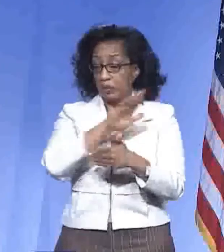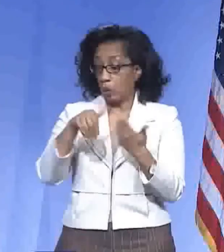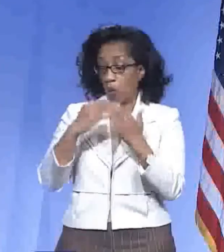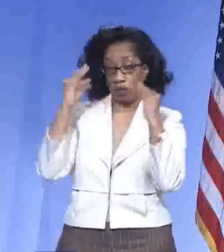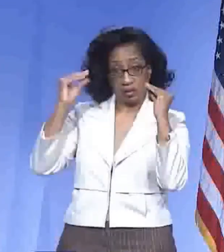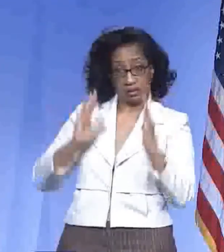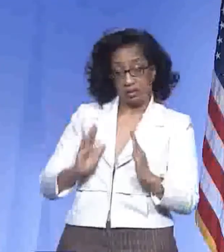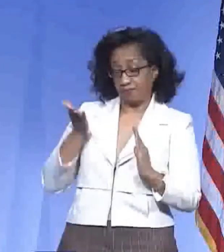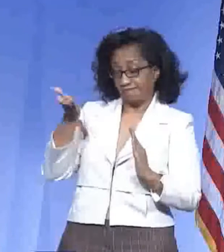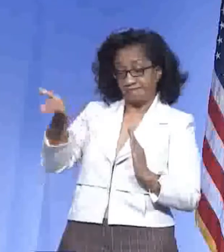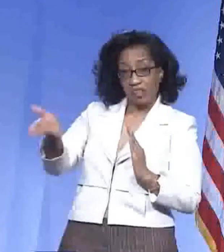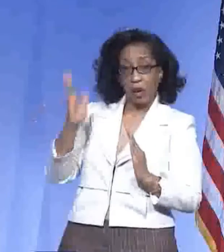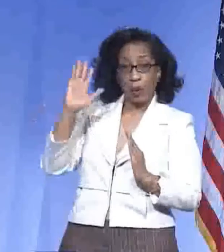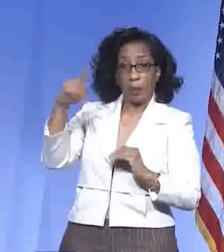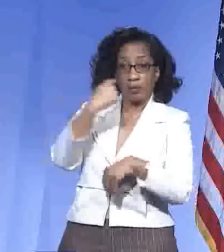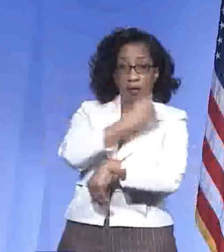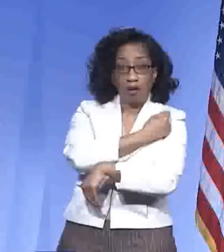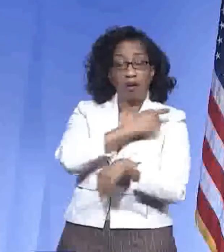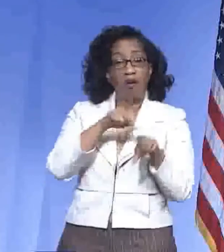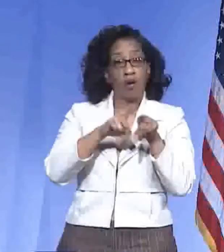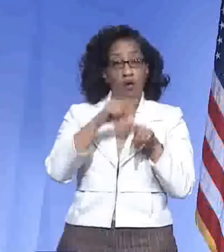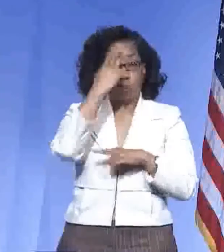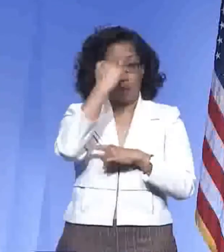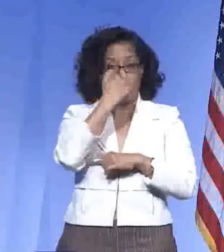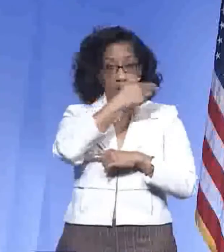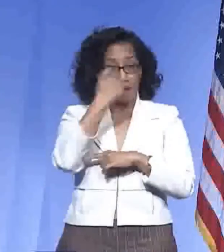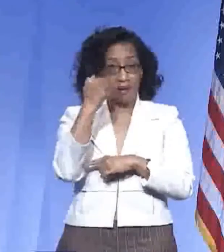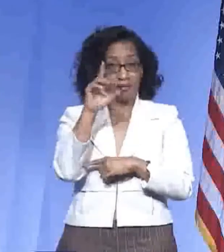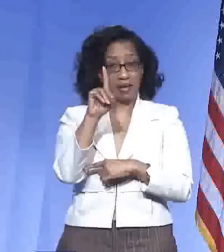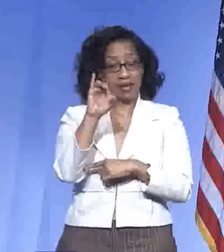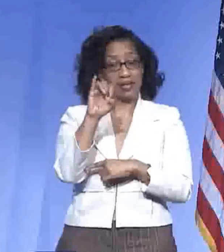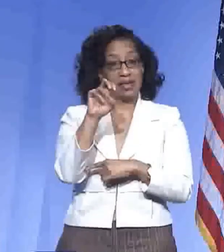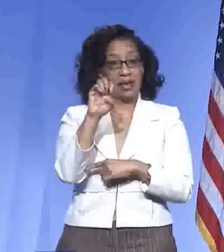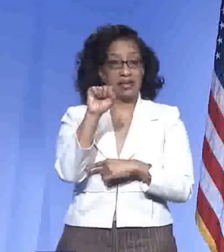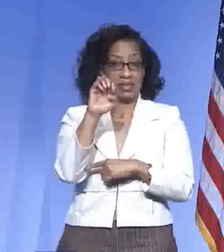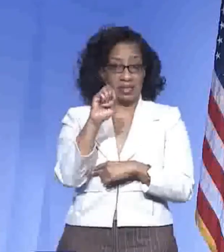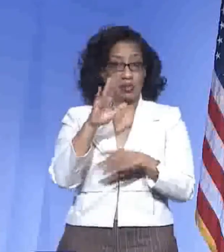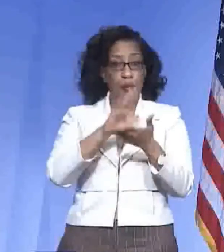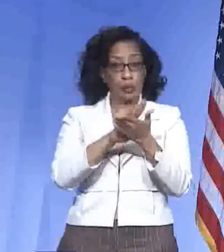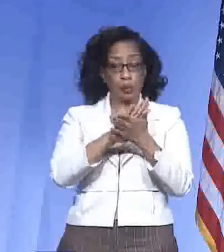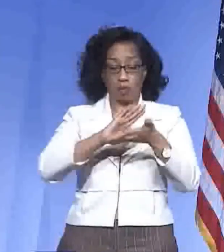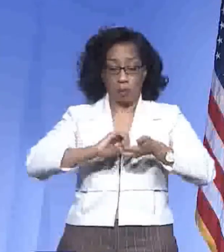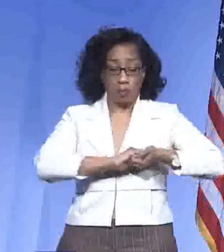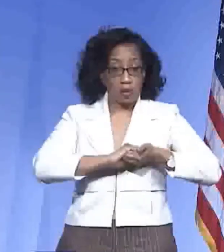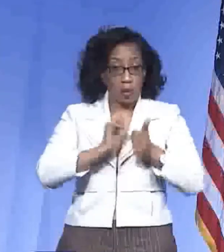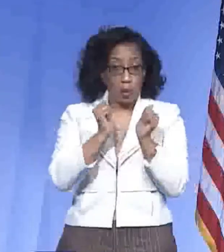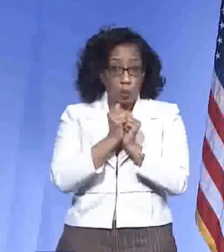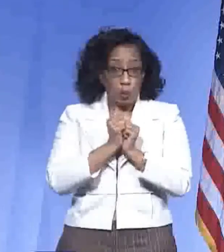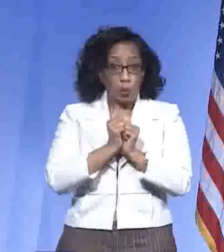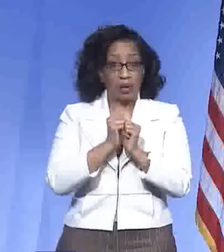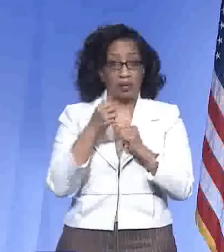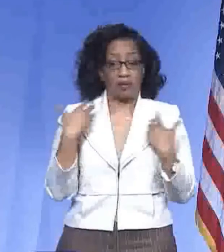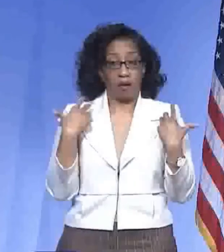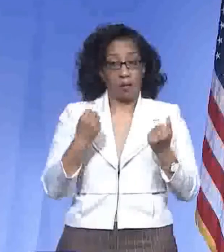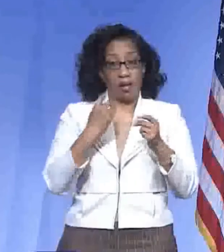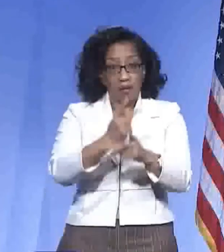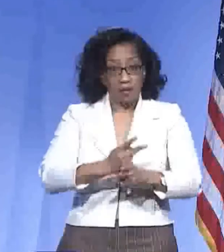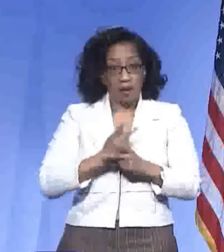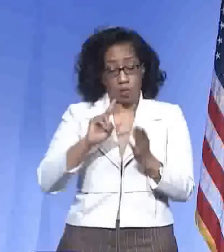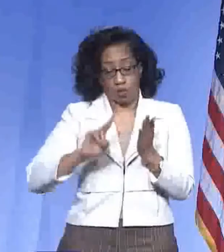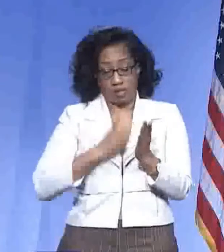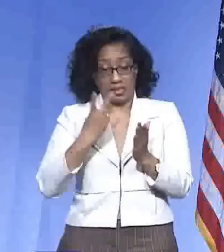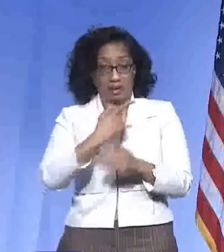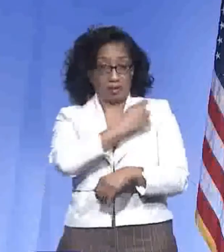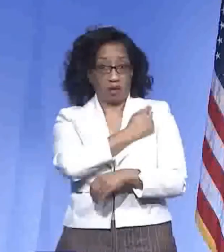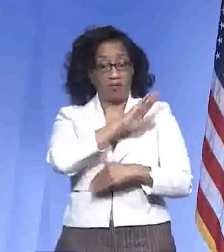vaccinated. Our Catholic diocese and independent schools are, in partnership with one of our health care systems, be doing second-dose vaccines for